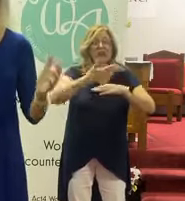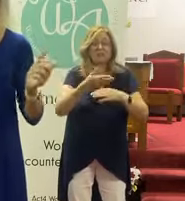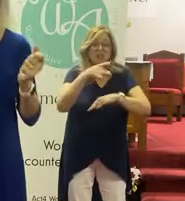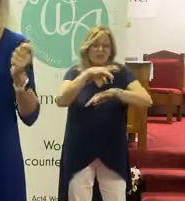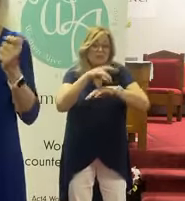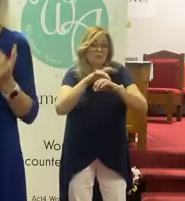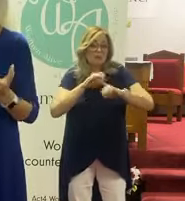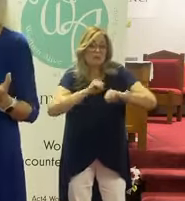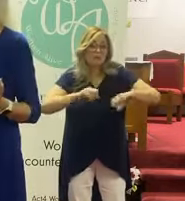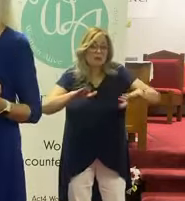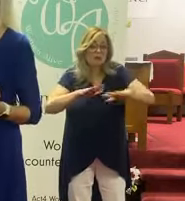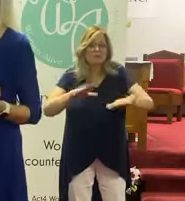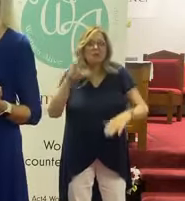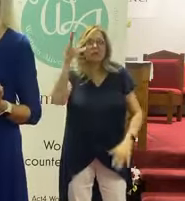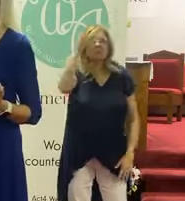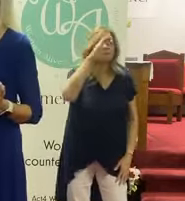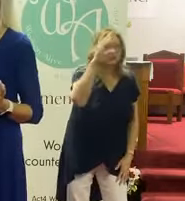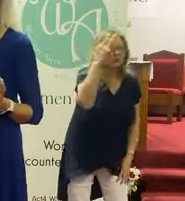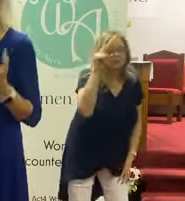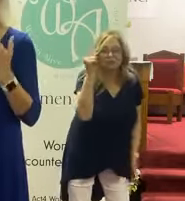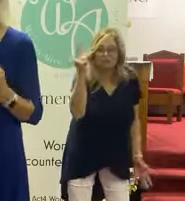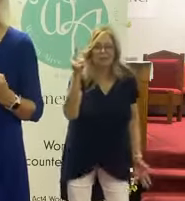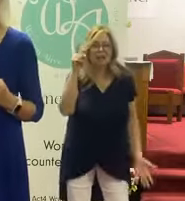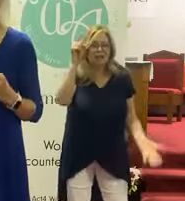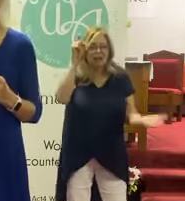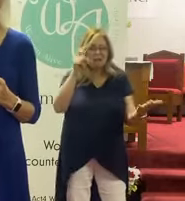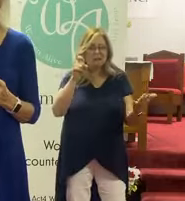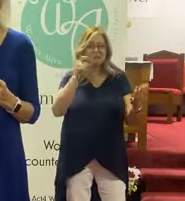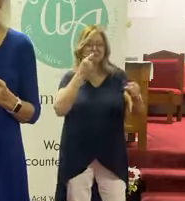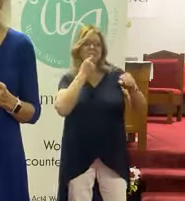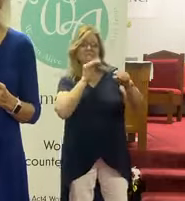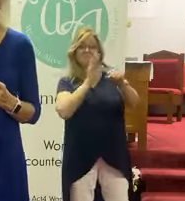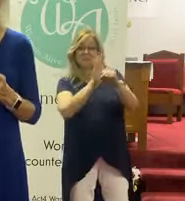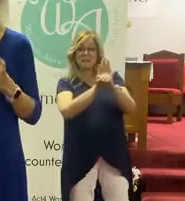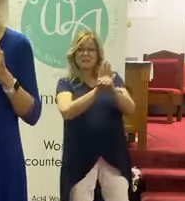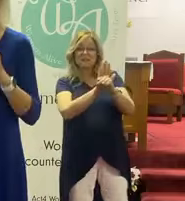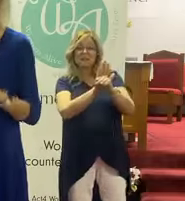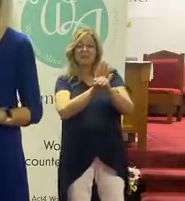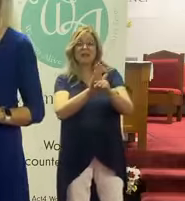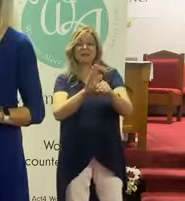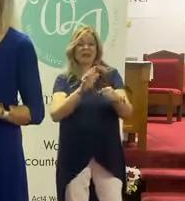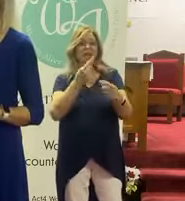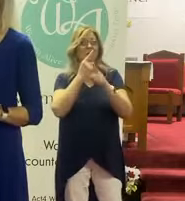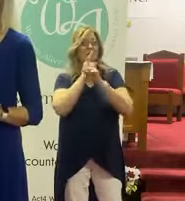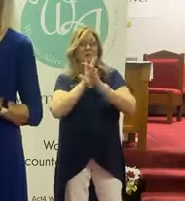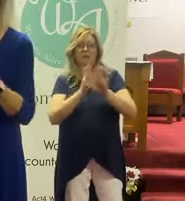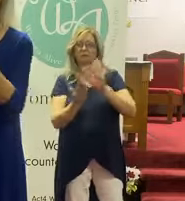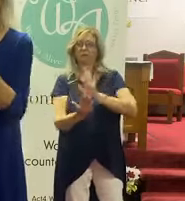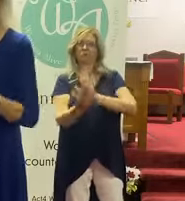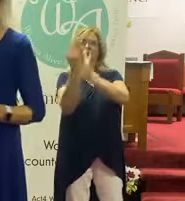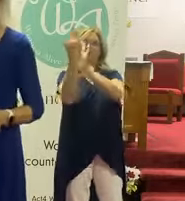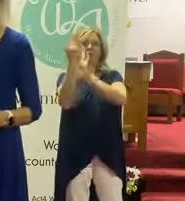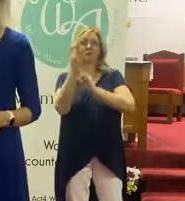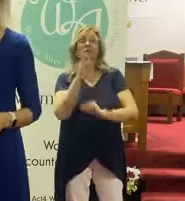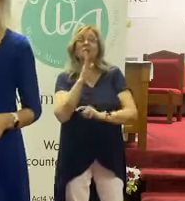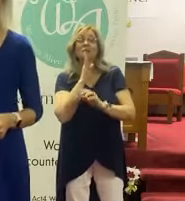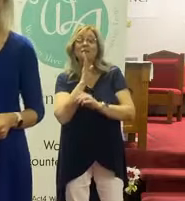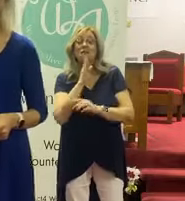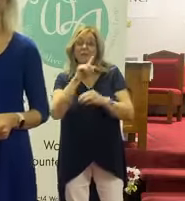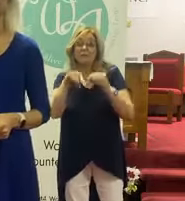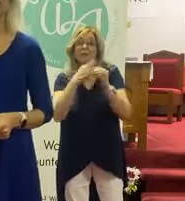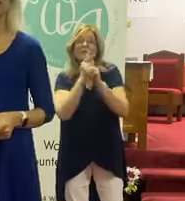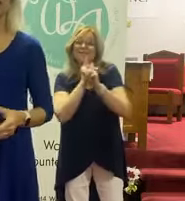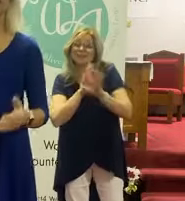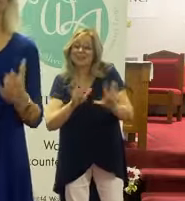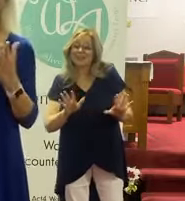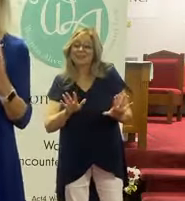had to do with searching for him. I had to be committed. I had to get quiet before him. talked about the silence this